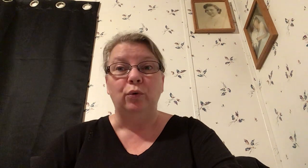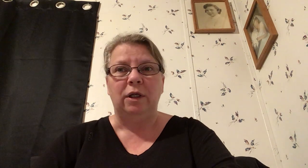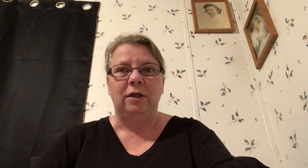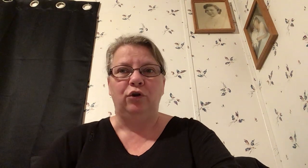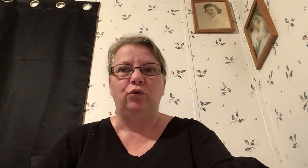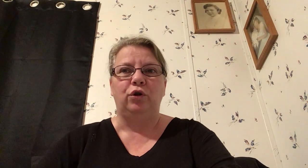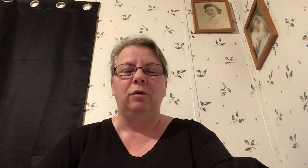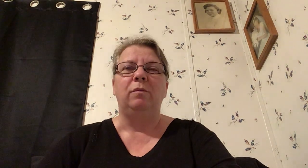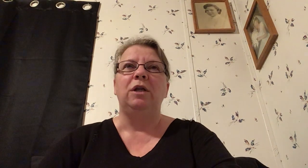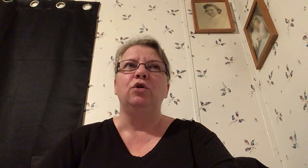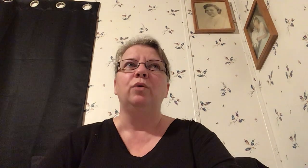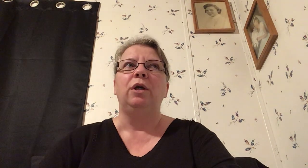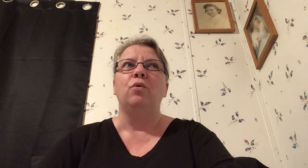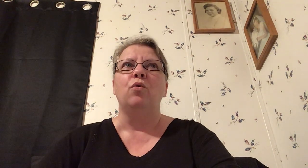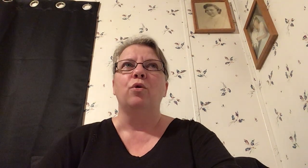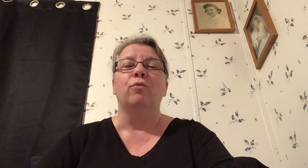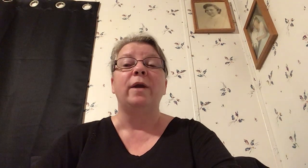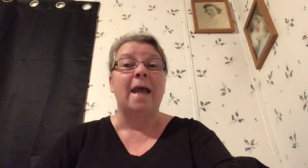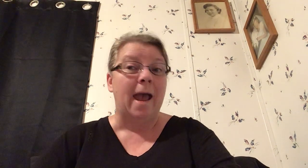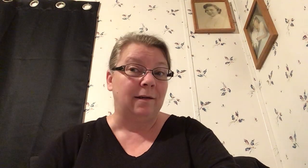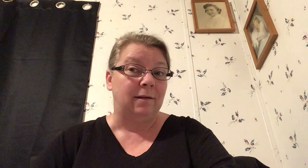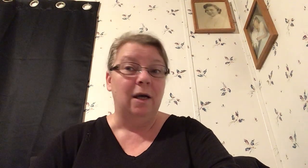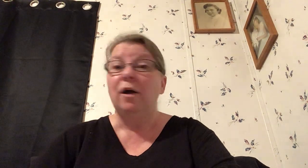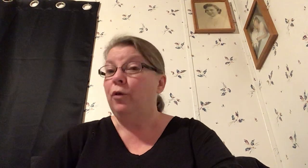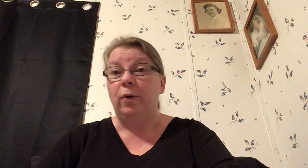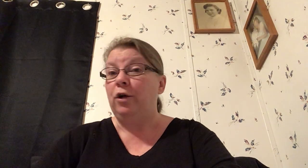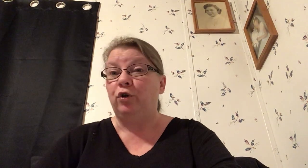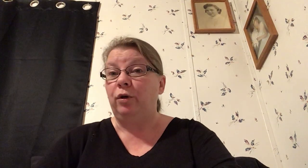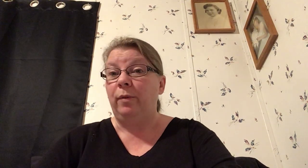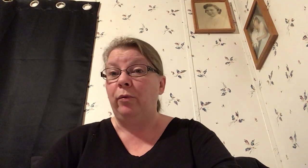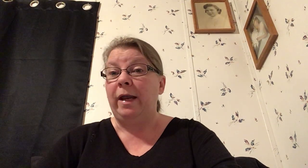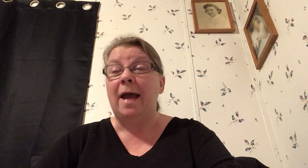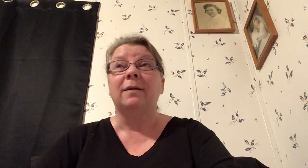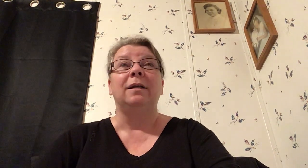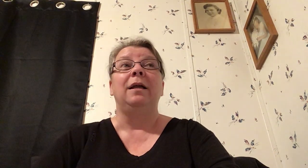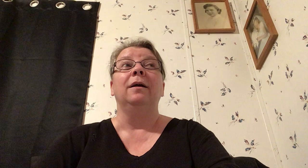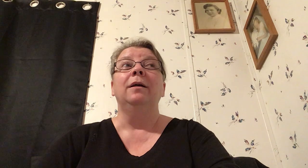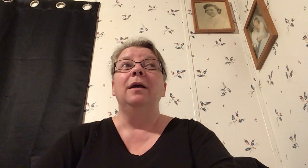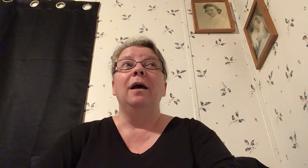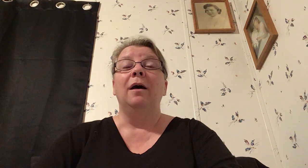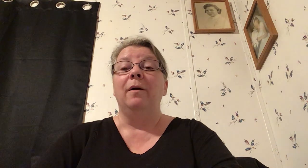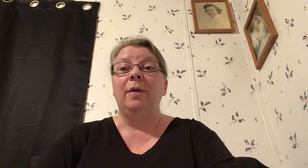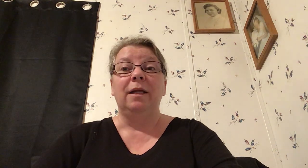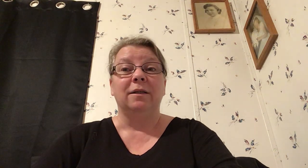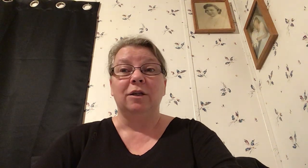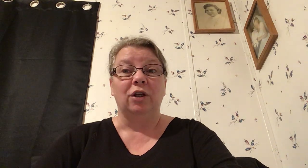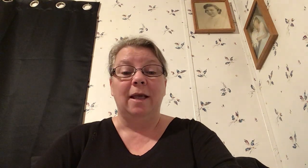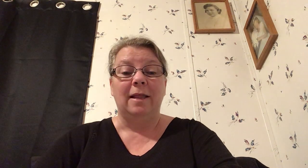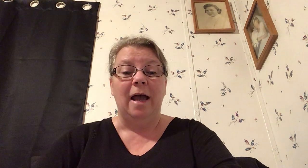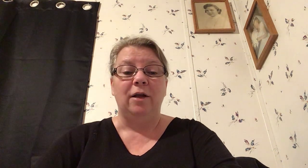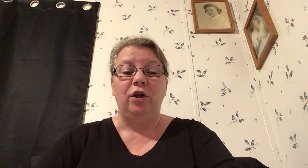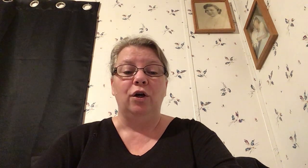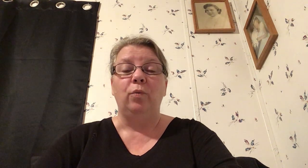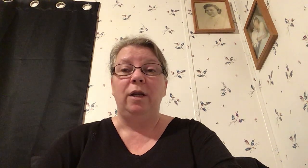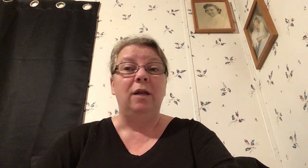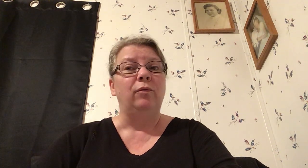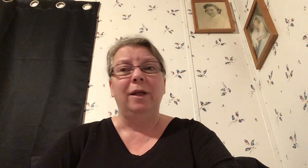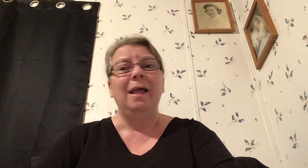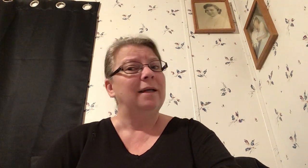things you shouldn't be doing or react the way you shouldn't be reacting and such like that you know we need to realize